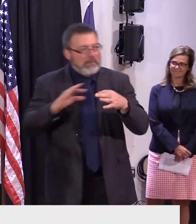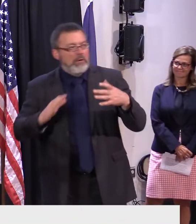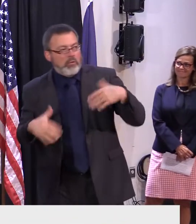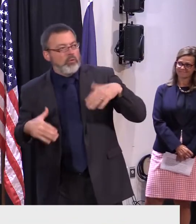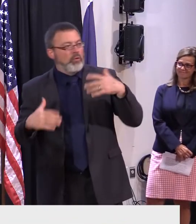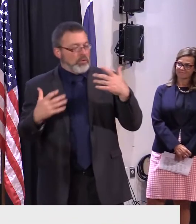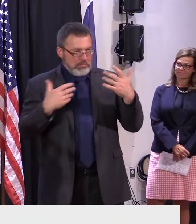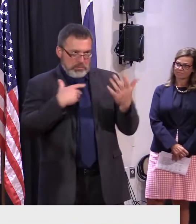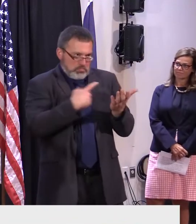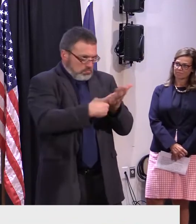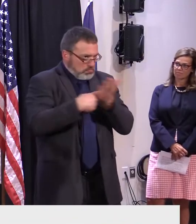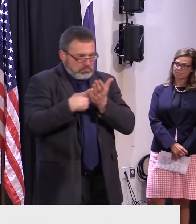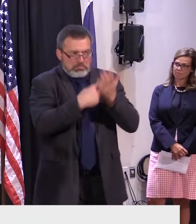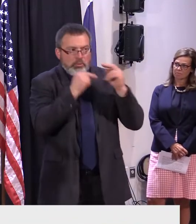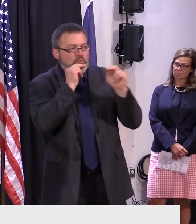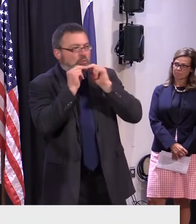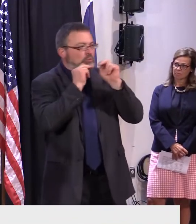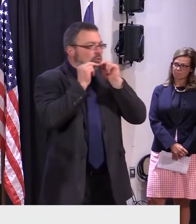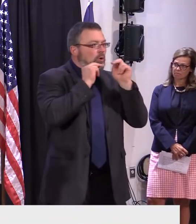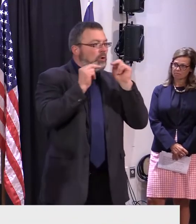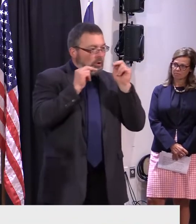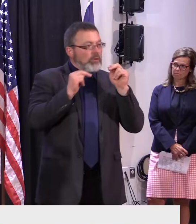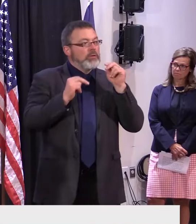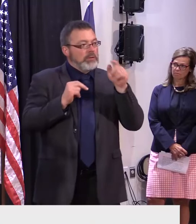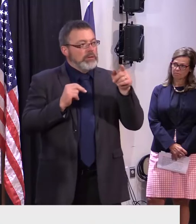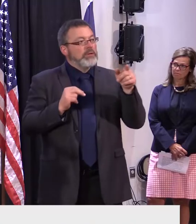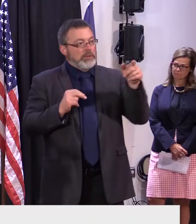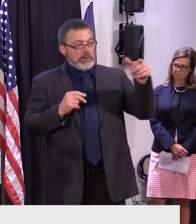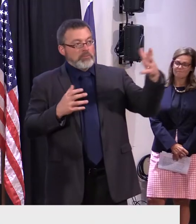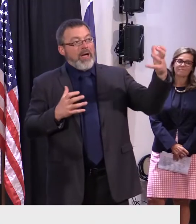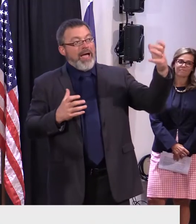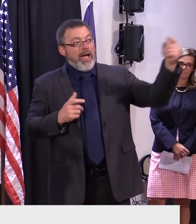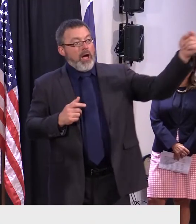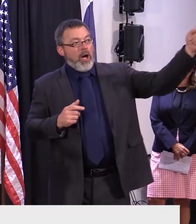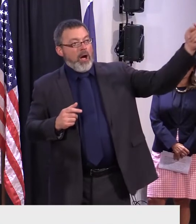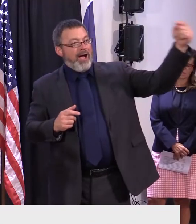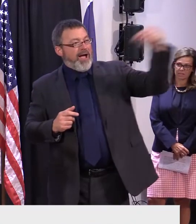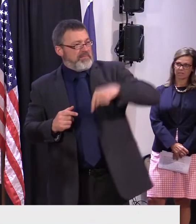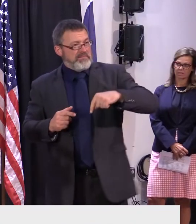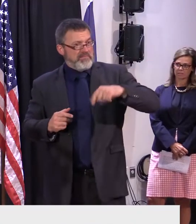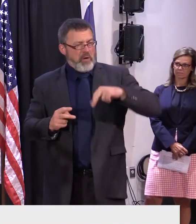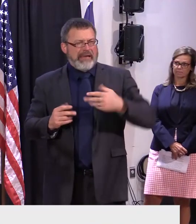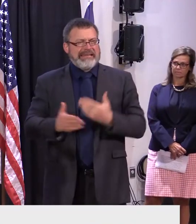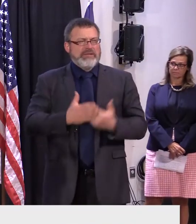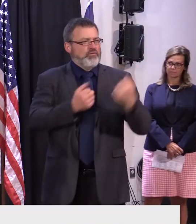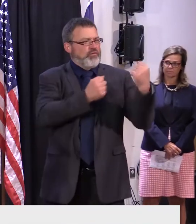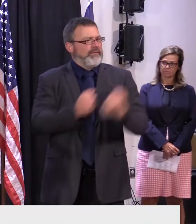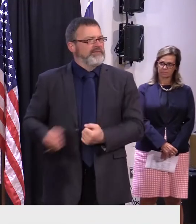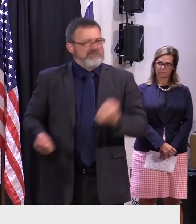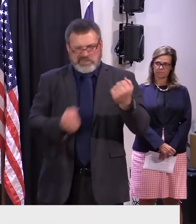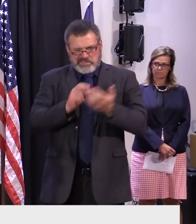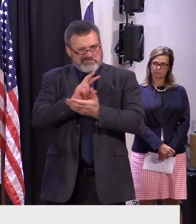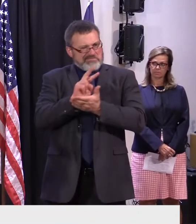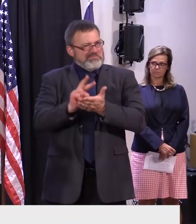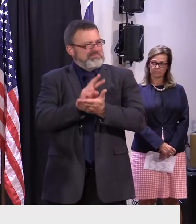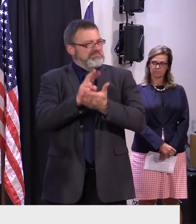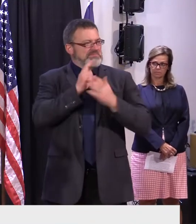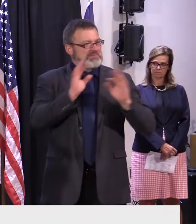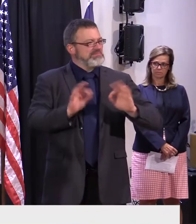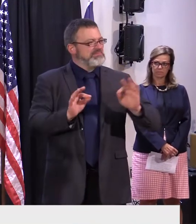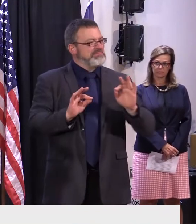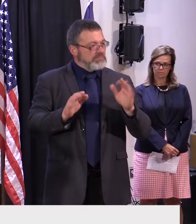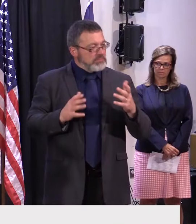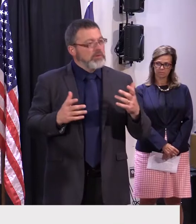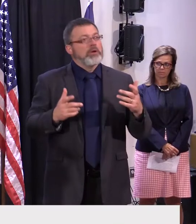what he was attracted to was that he could drive from Montreal and be in touch with his workforce